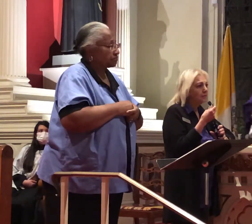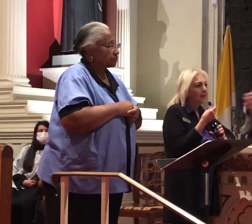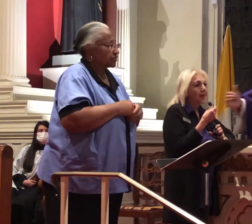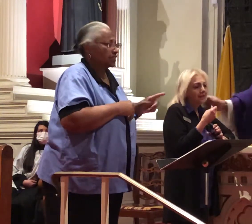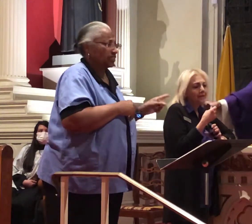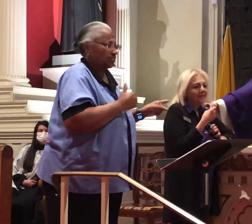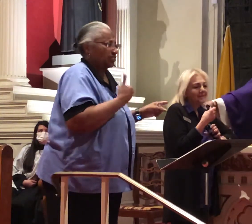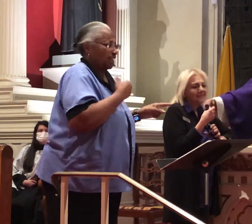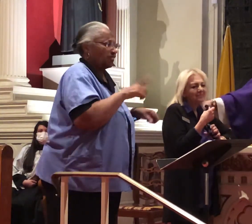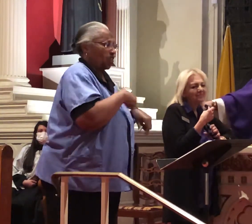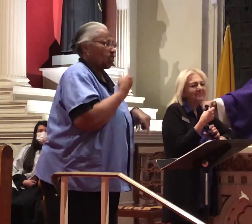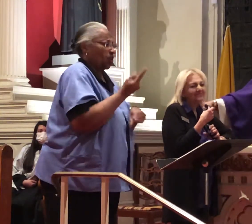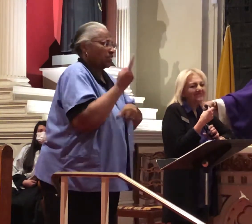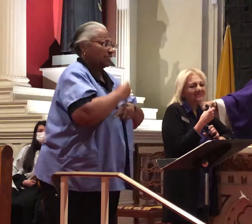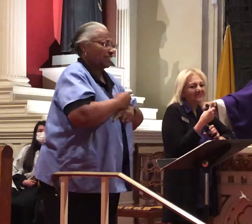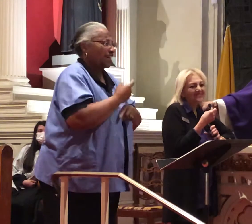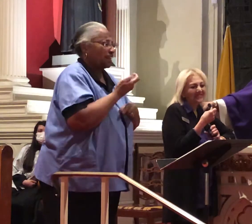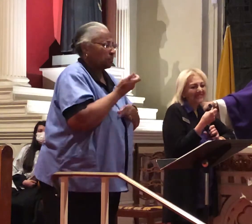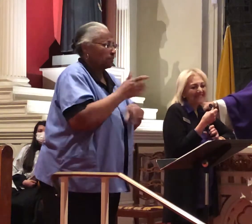a long day yes